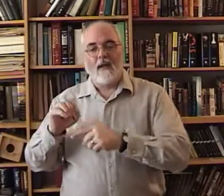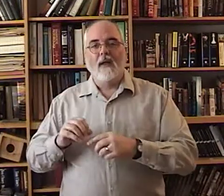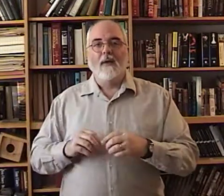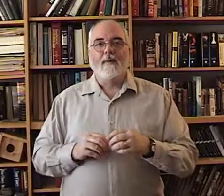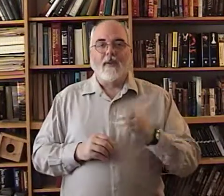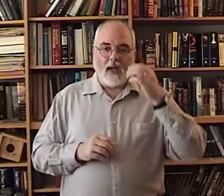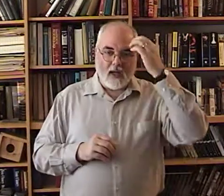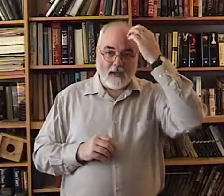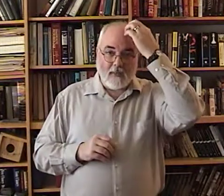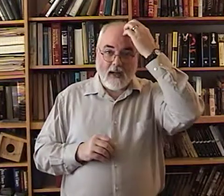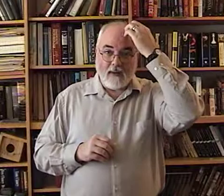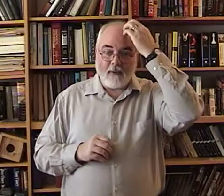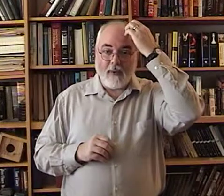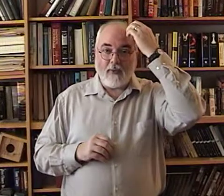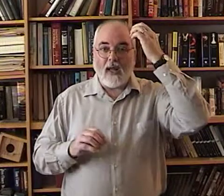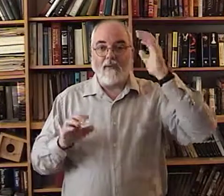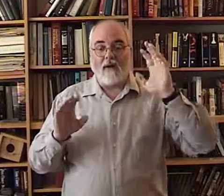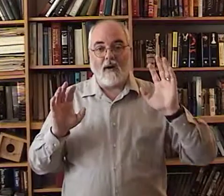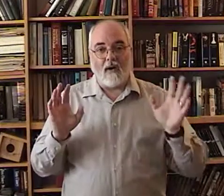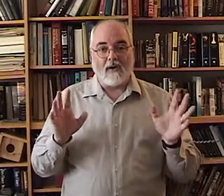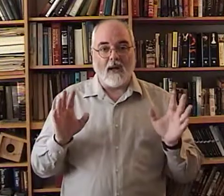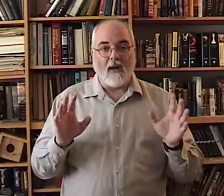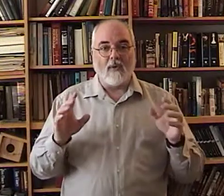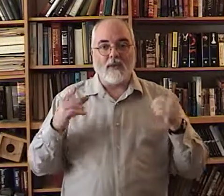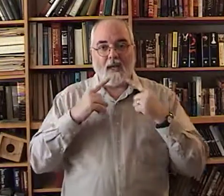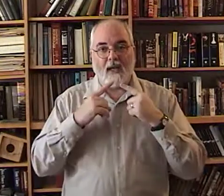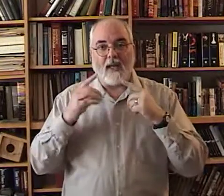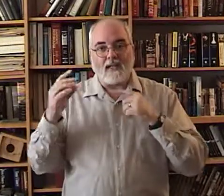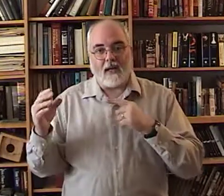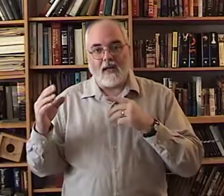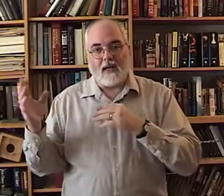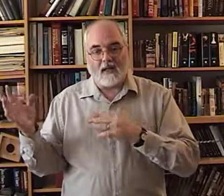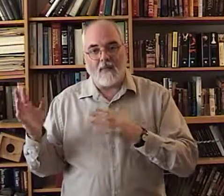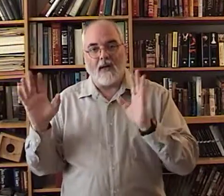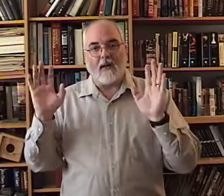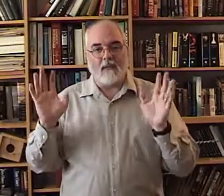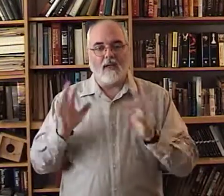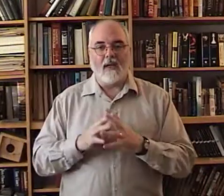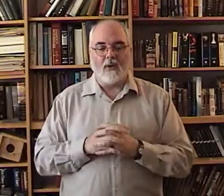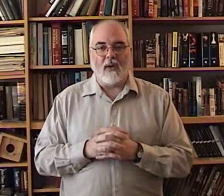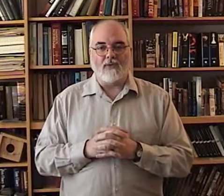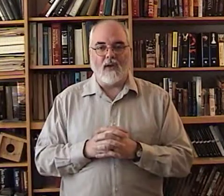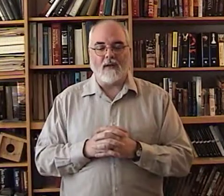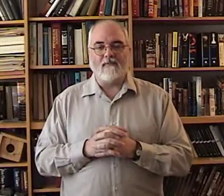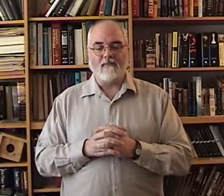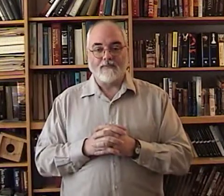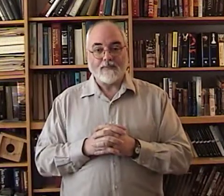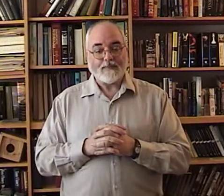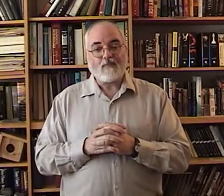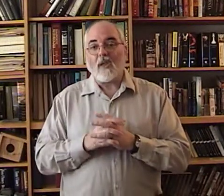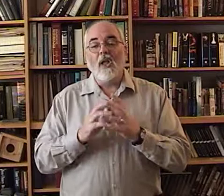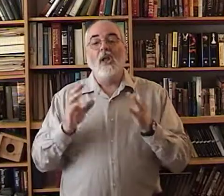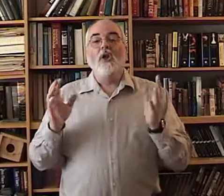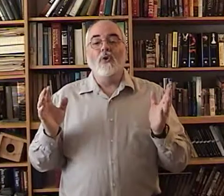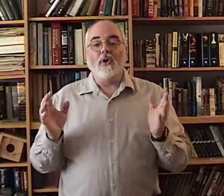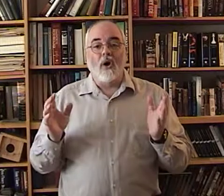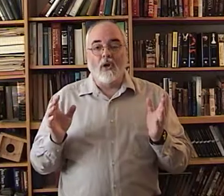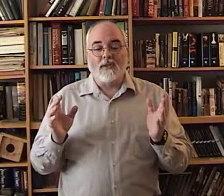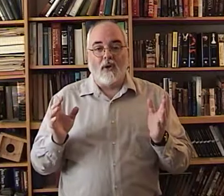sometimes people have a hard time with saying it and signing it at the same time either way it's fine you can also